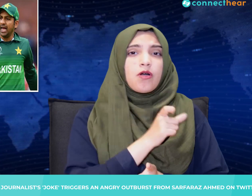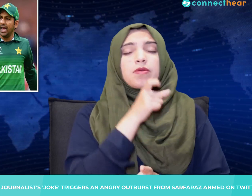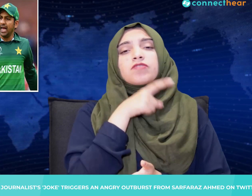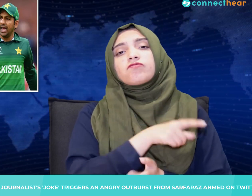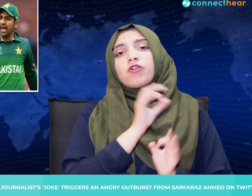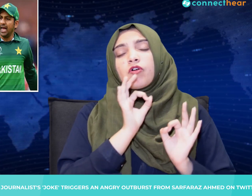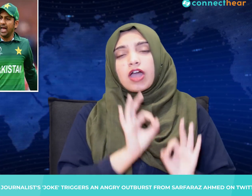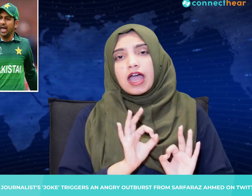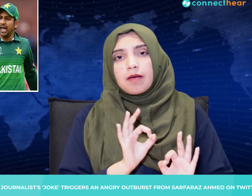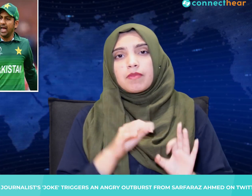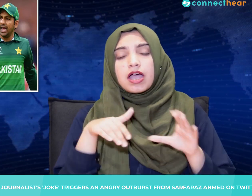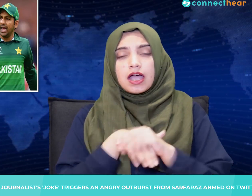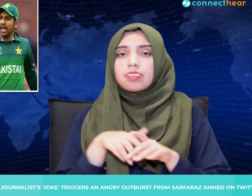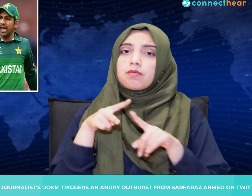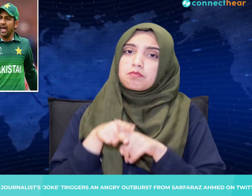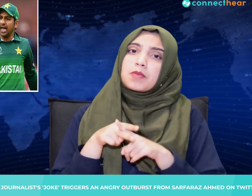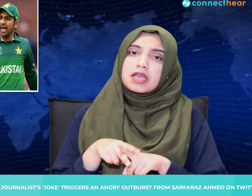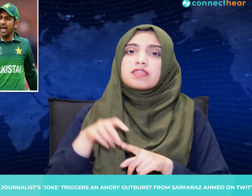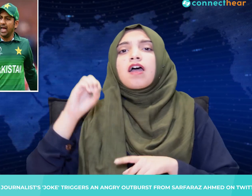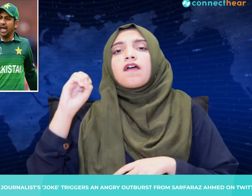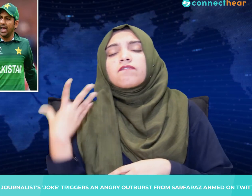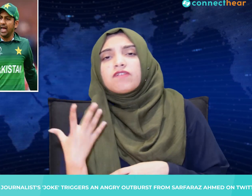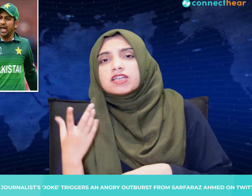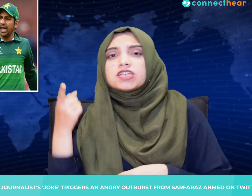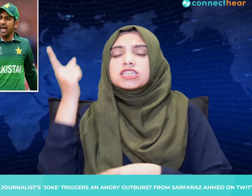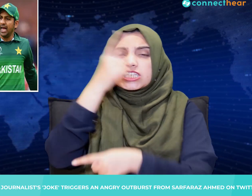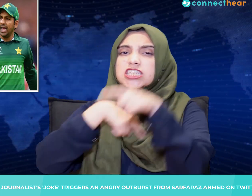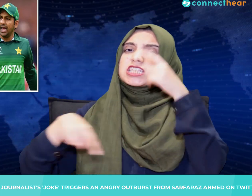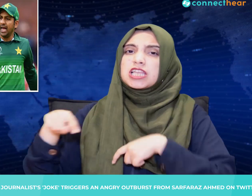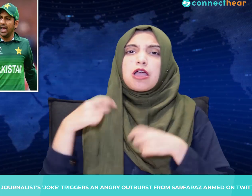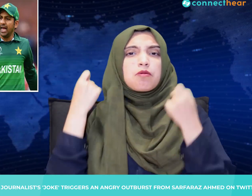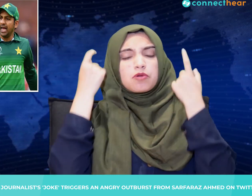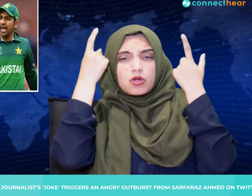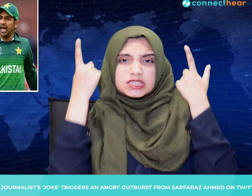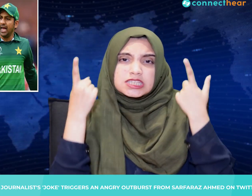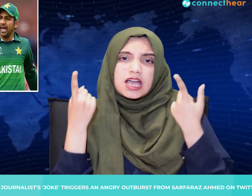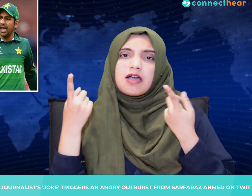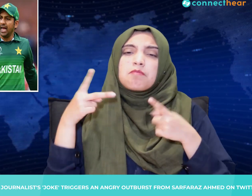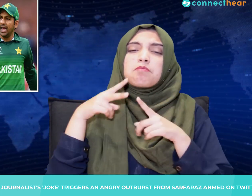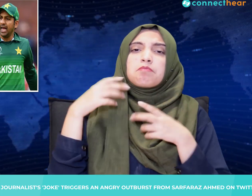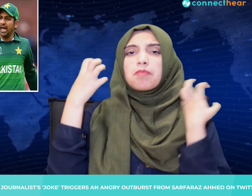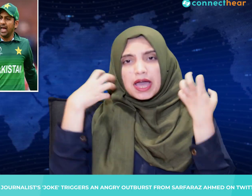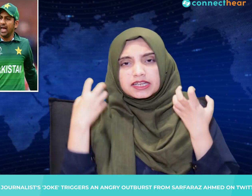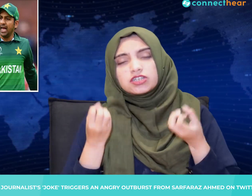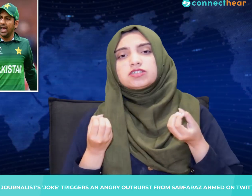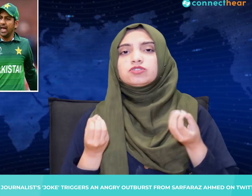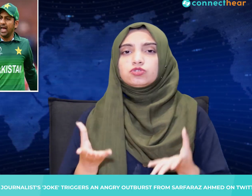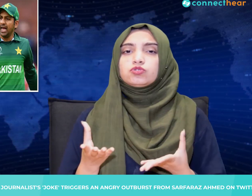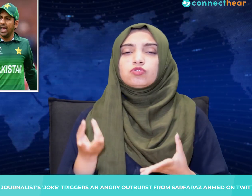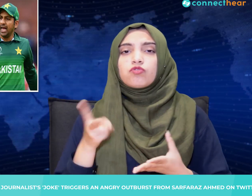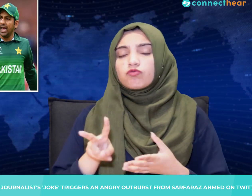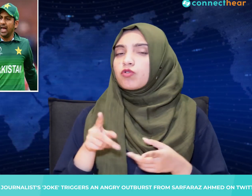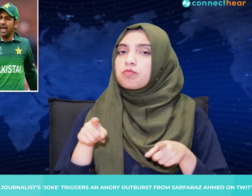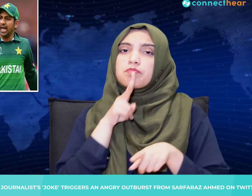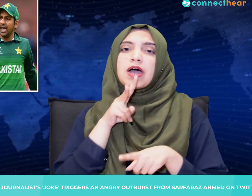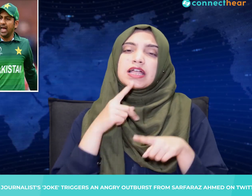Barber Azzam lashed out in 2018 to a tweet by journalist Zainab